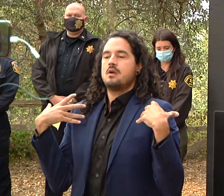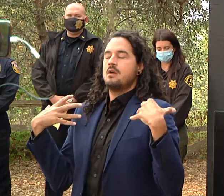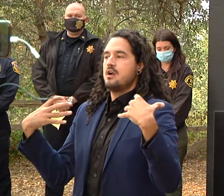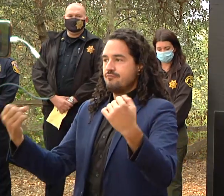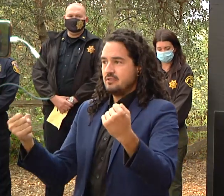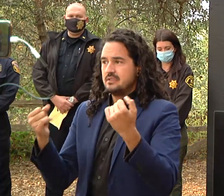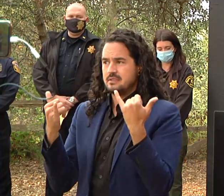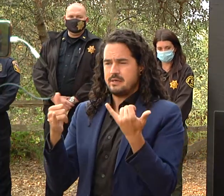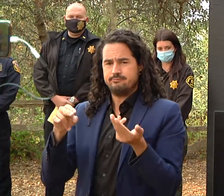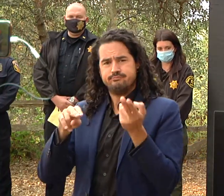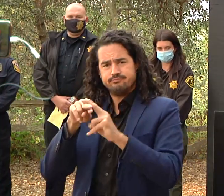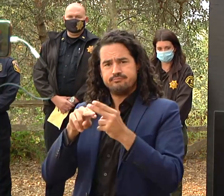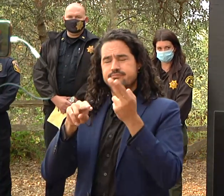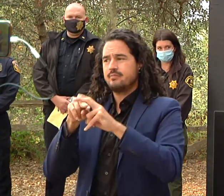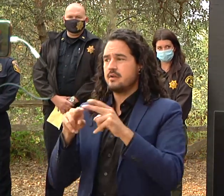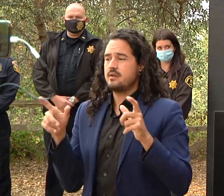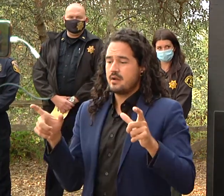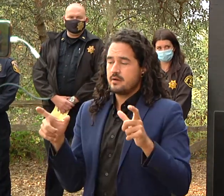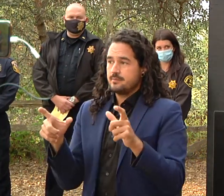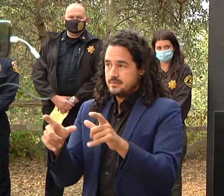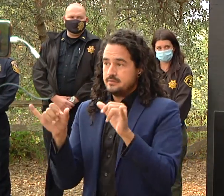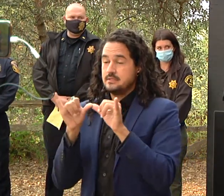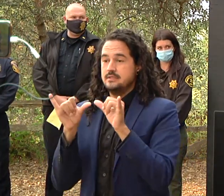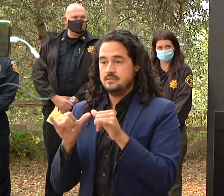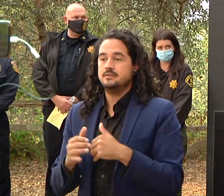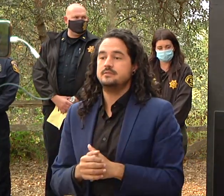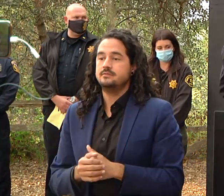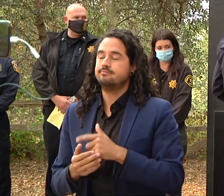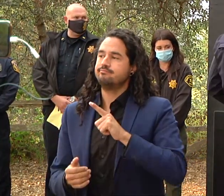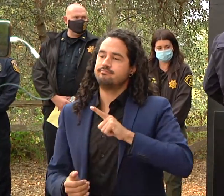management team 3 operations section chief mark brunton